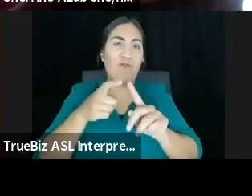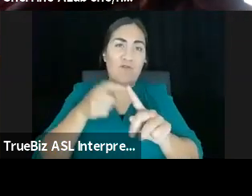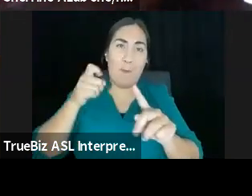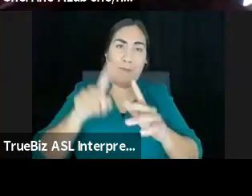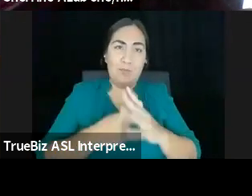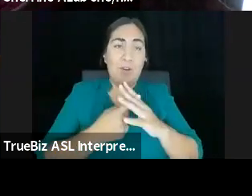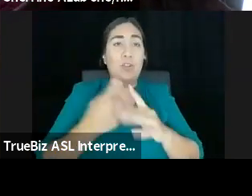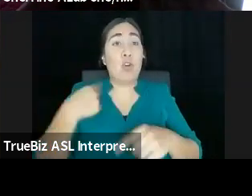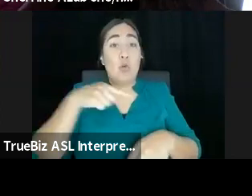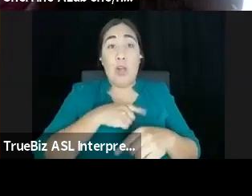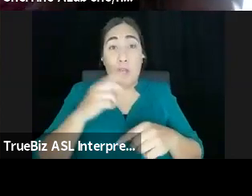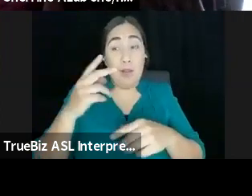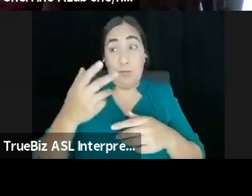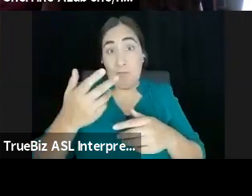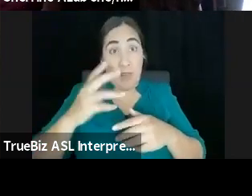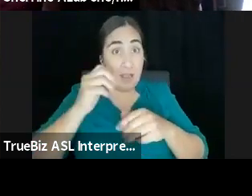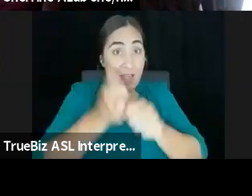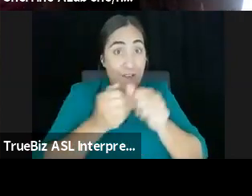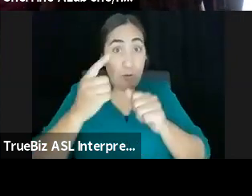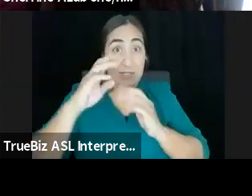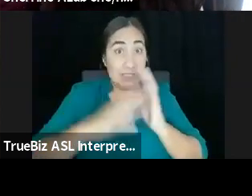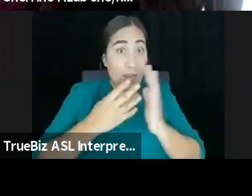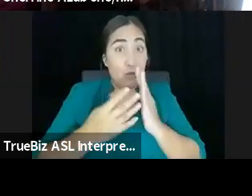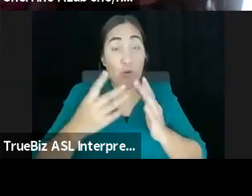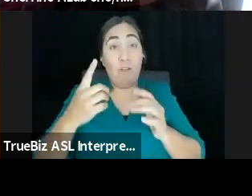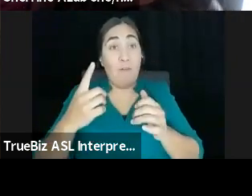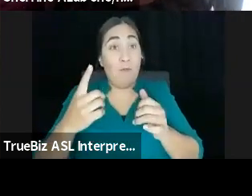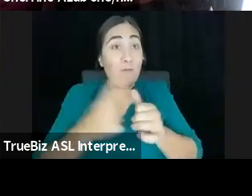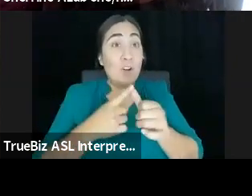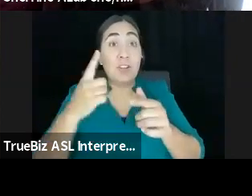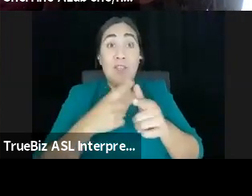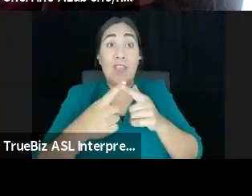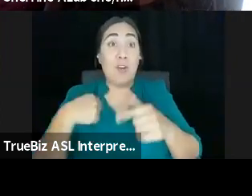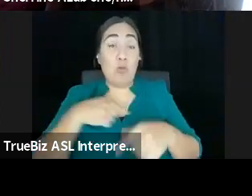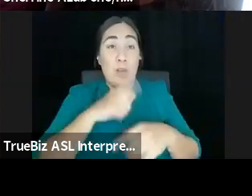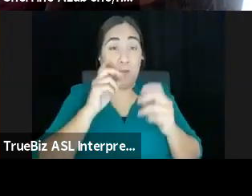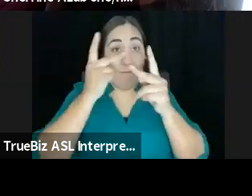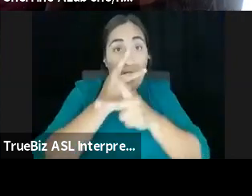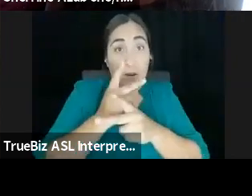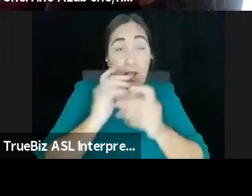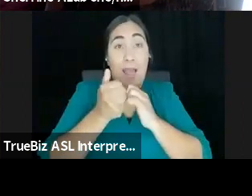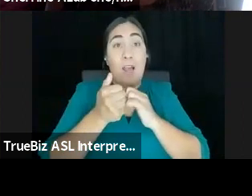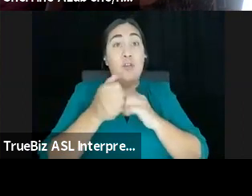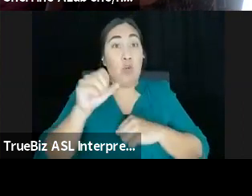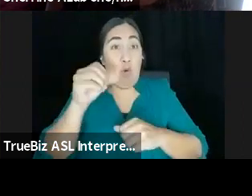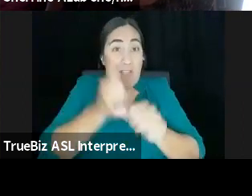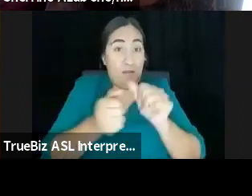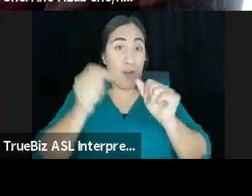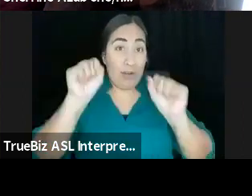over a long period of time. So that people could still work. And we took a really, um, we have been working